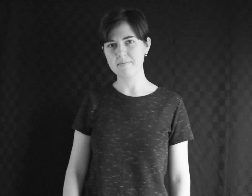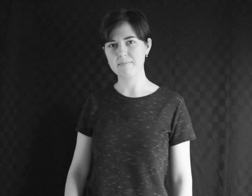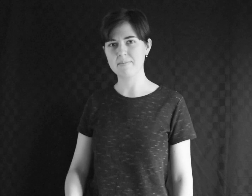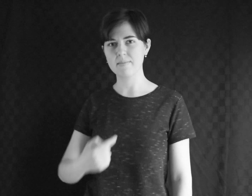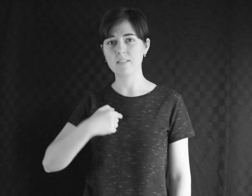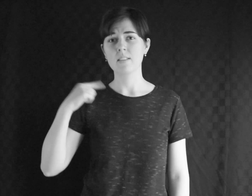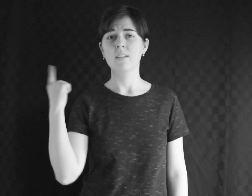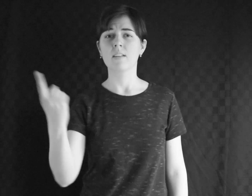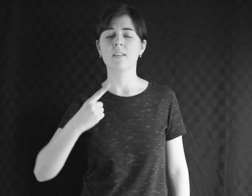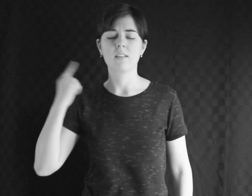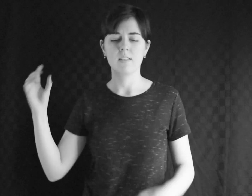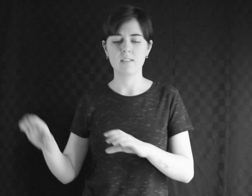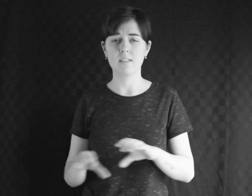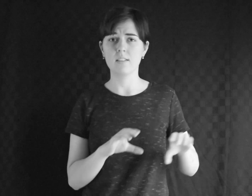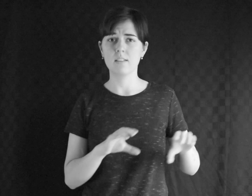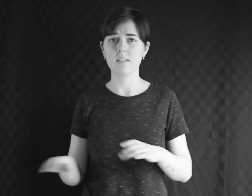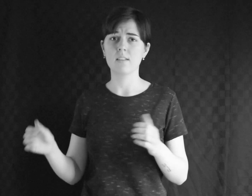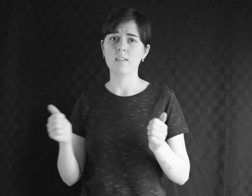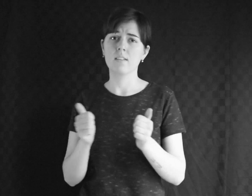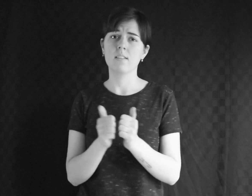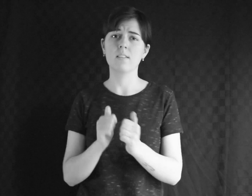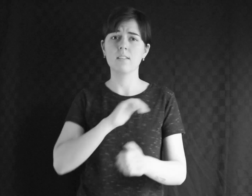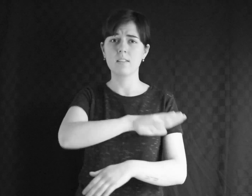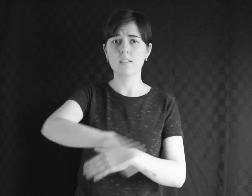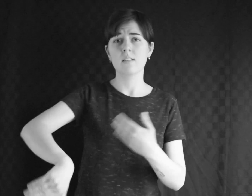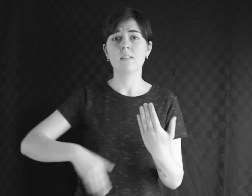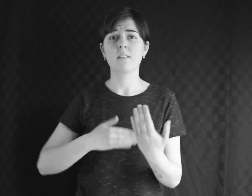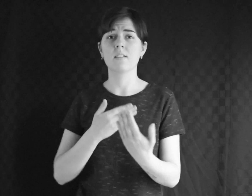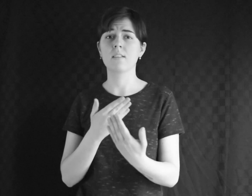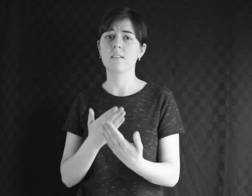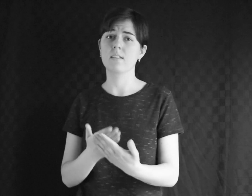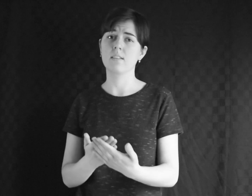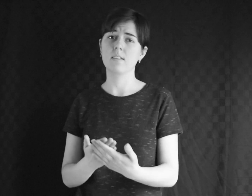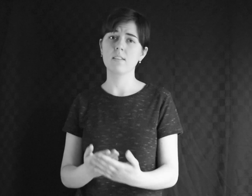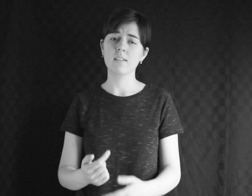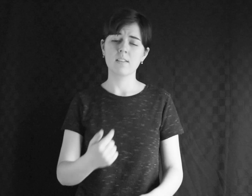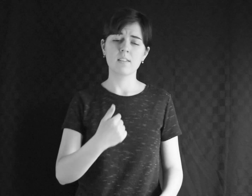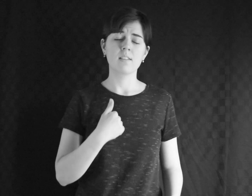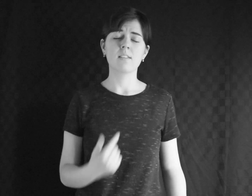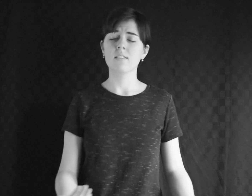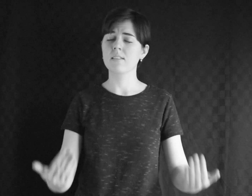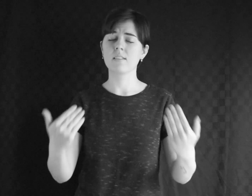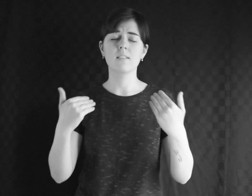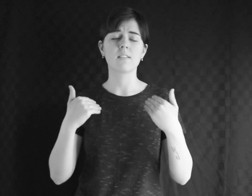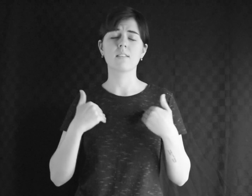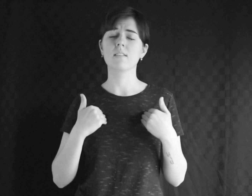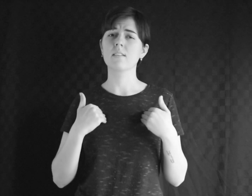I always do until My heart is black and blue